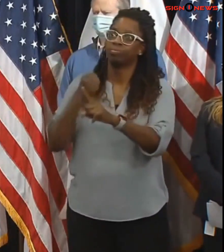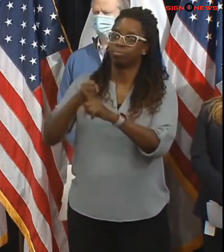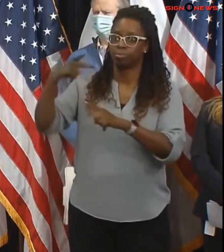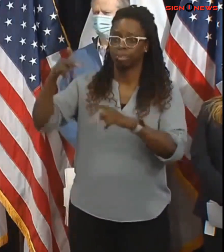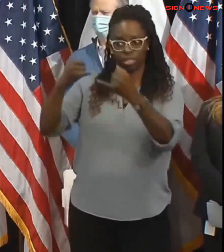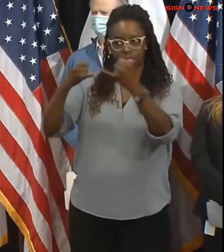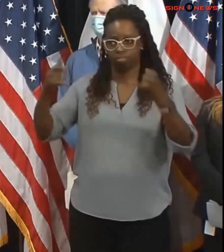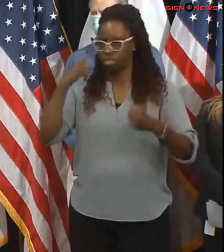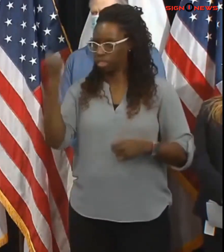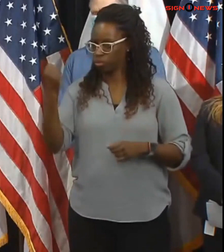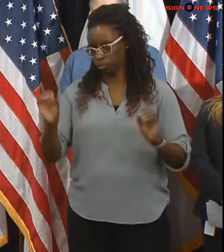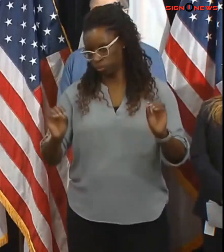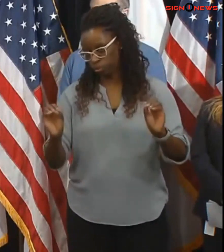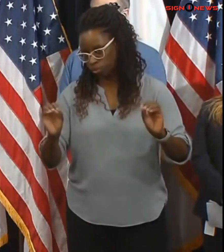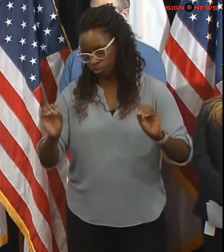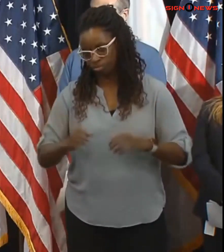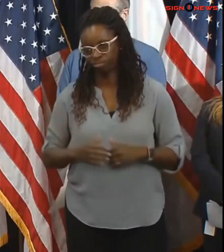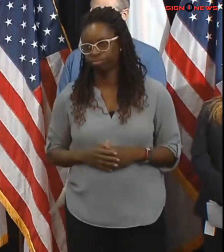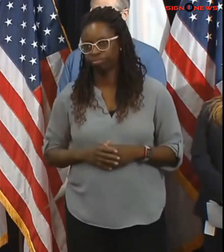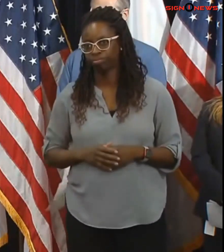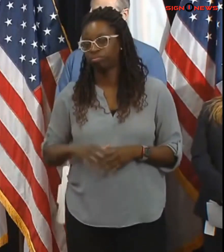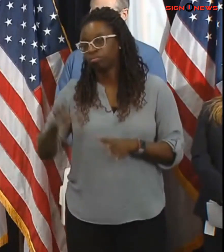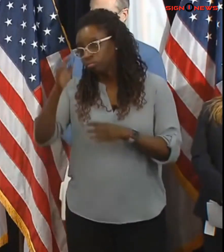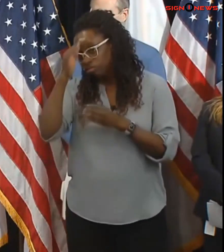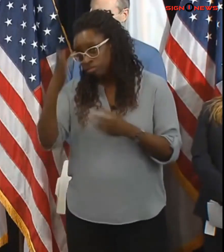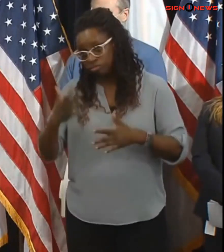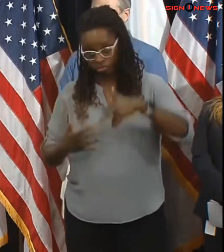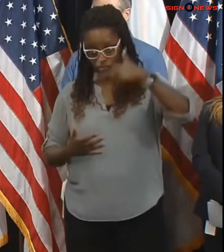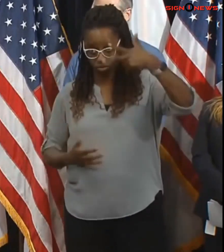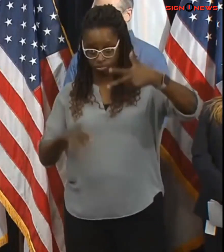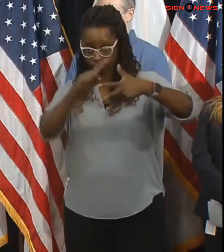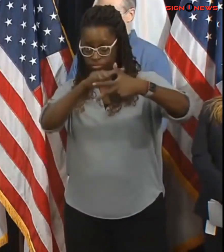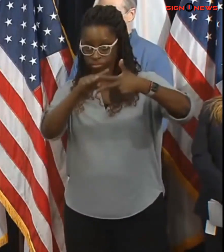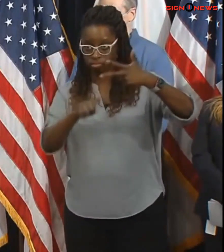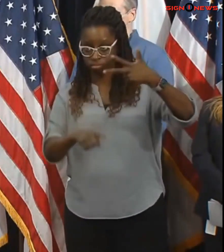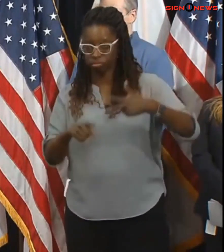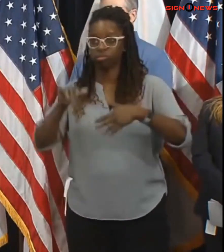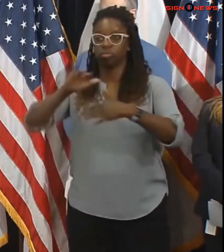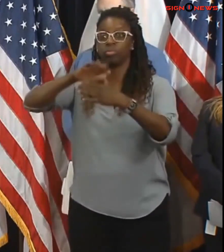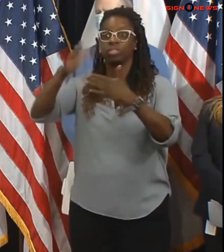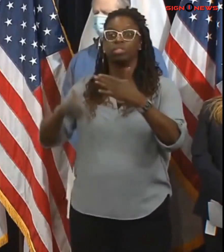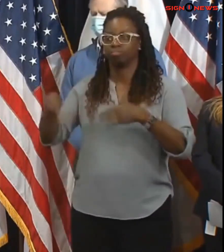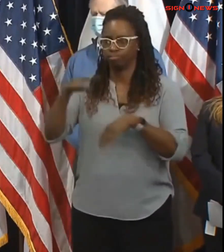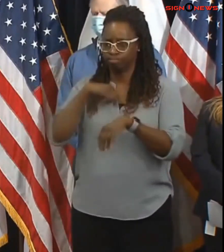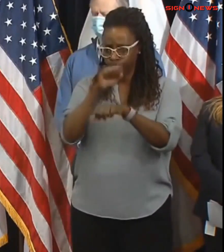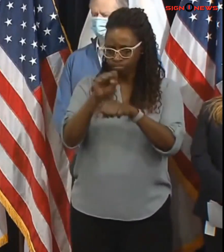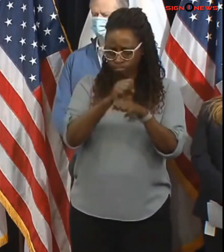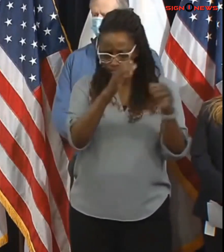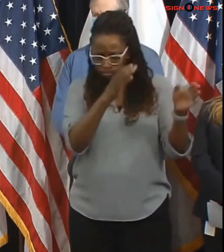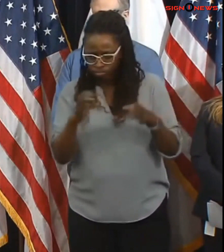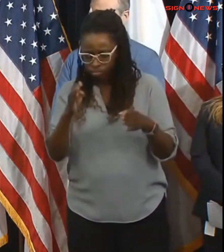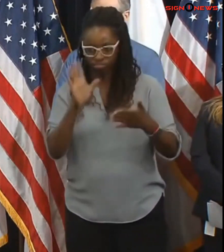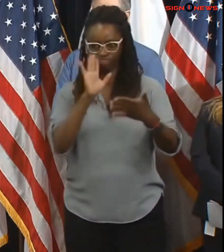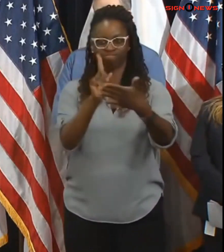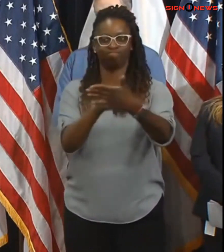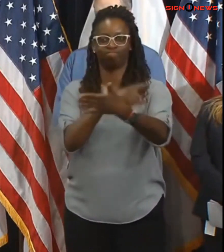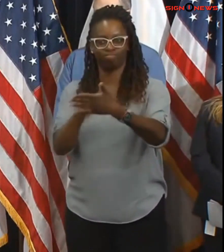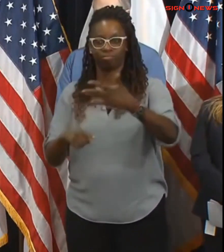canceling three uh pieces of weekend work that we had planned to do we had planned to do work on the silver line the d branch